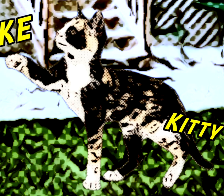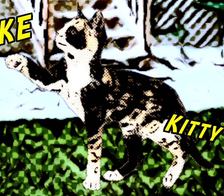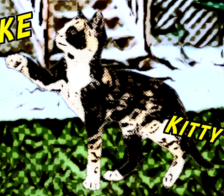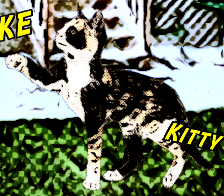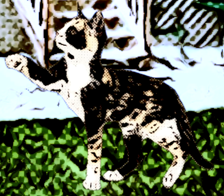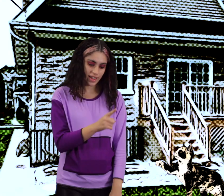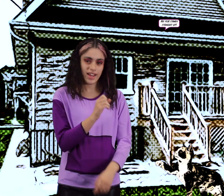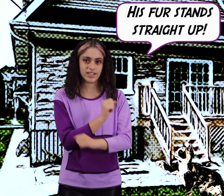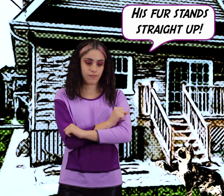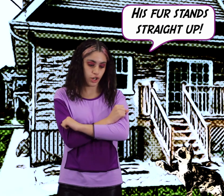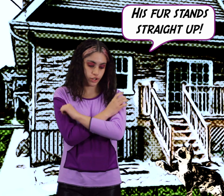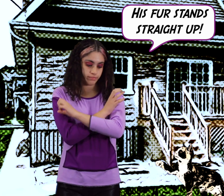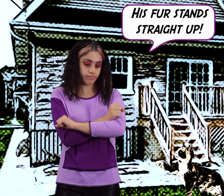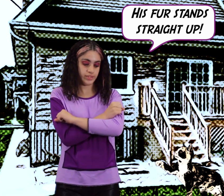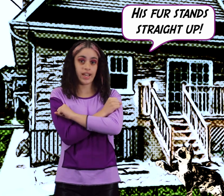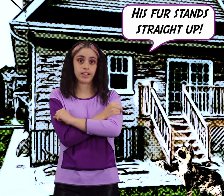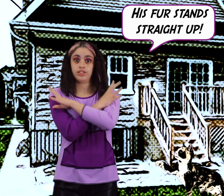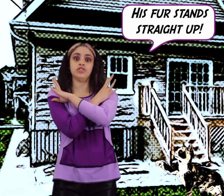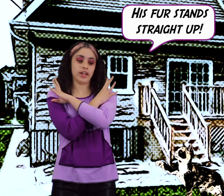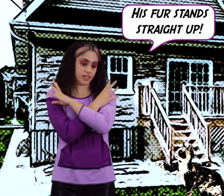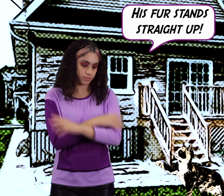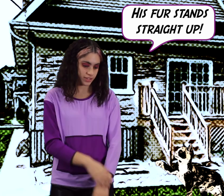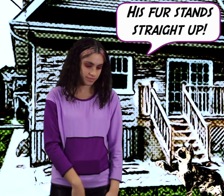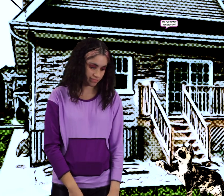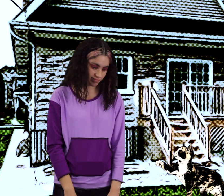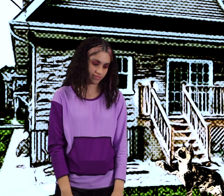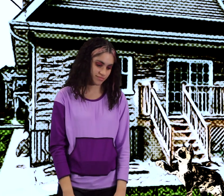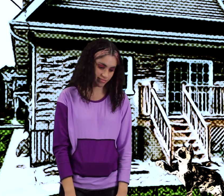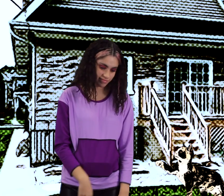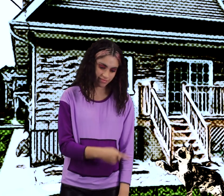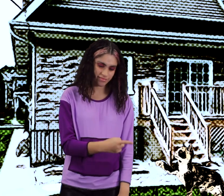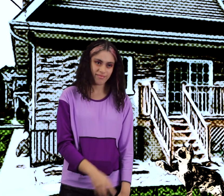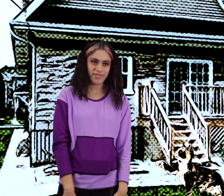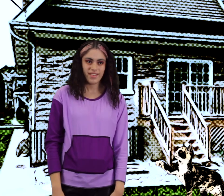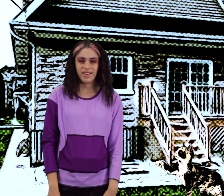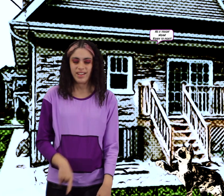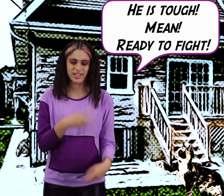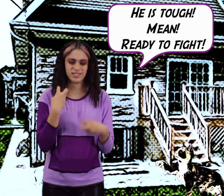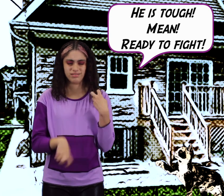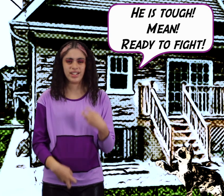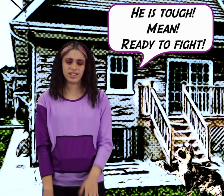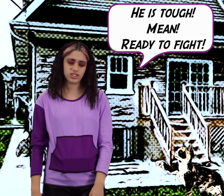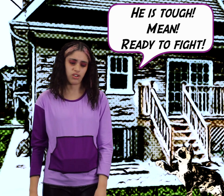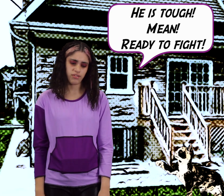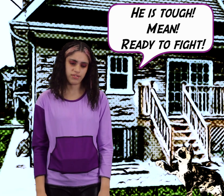his bar dance train ups his his talks